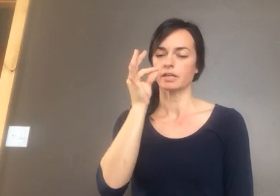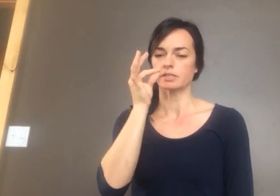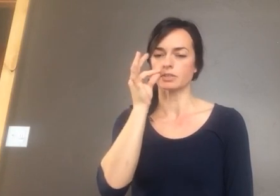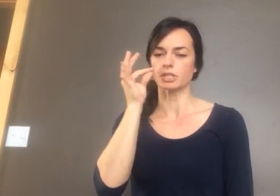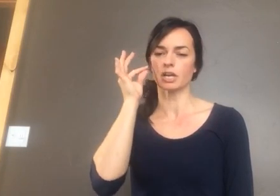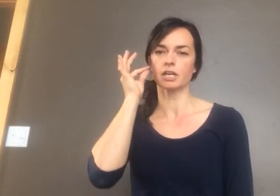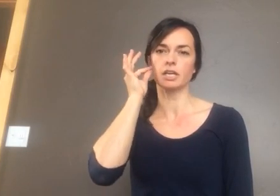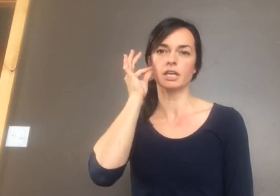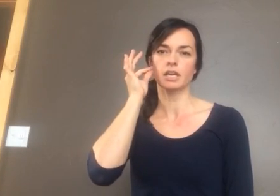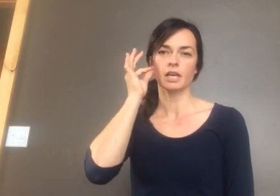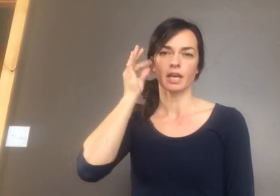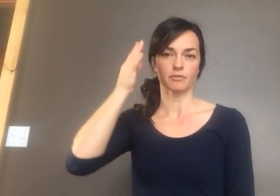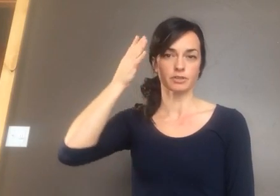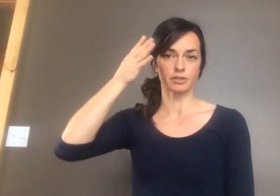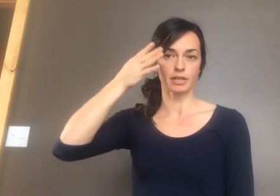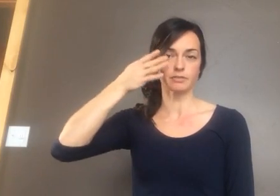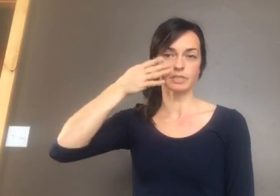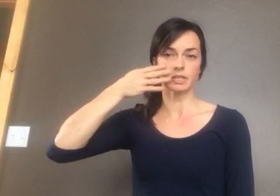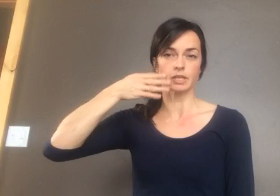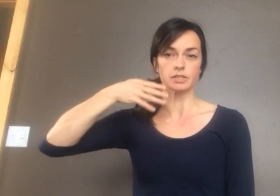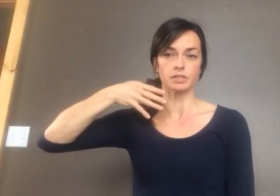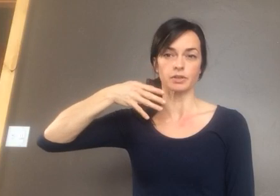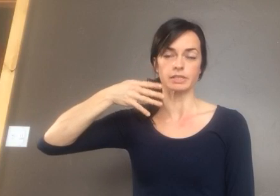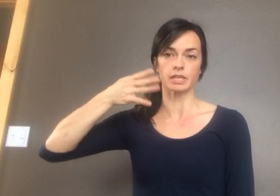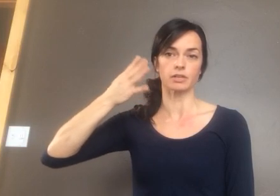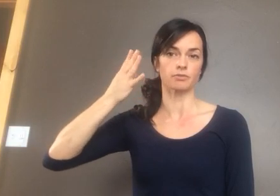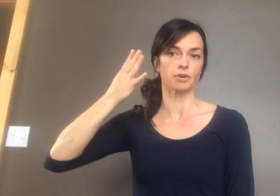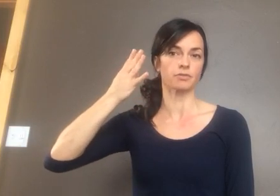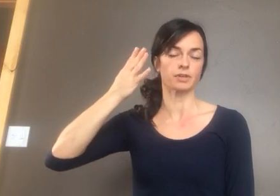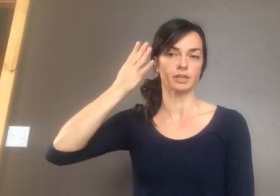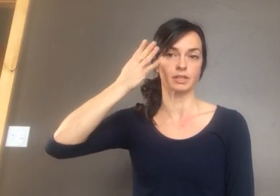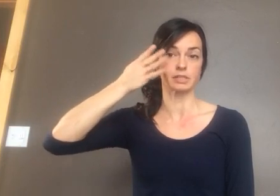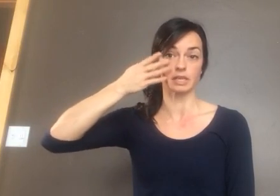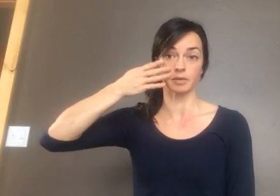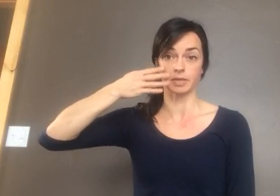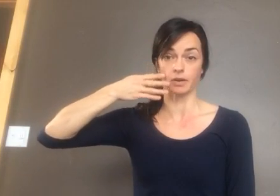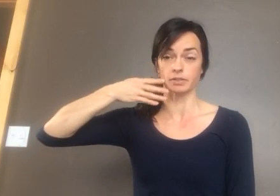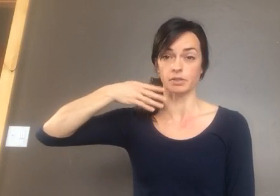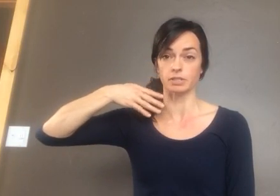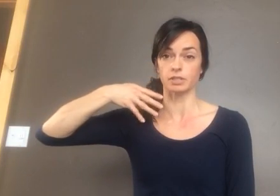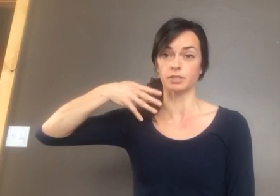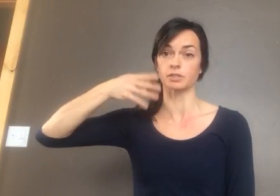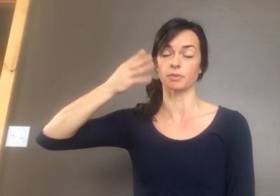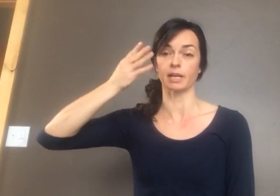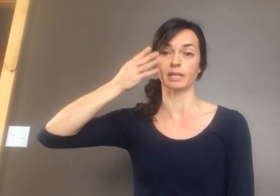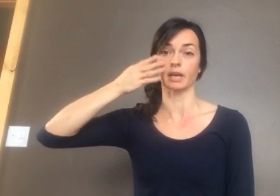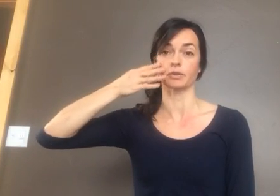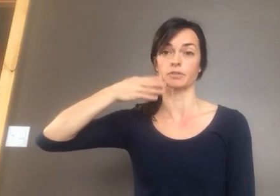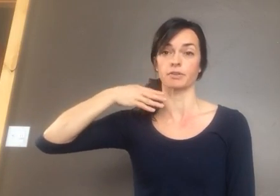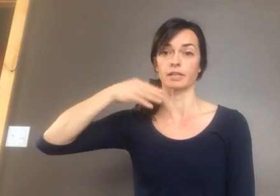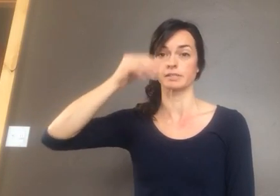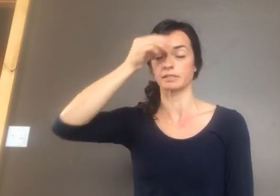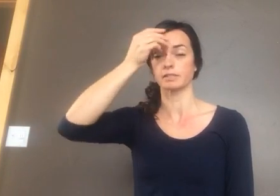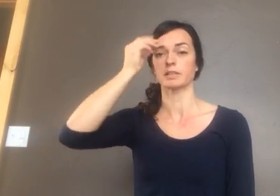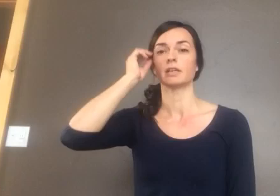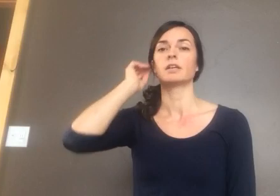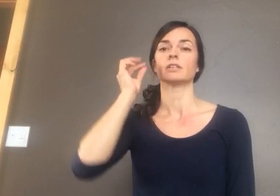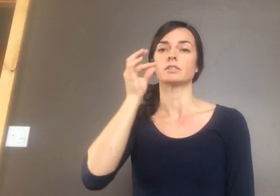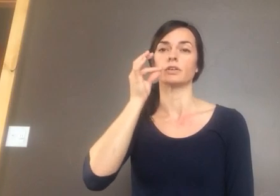So Cherokee and for Trail of Tears you're going to take your four fingers and come down as though the tears are running down your face. So